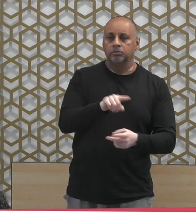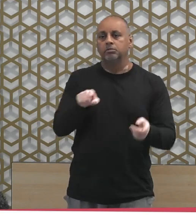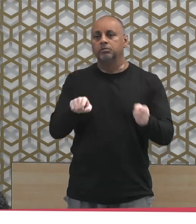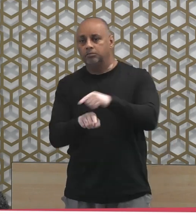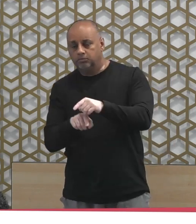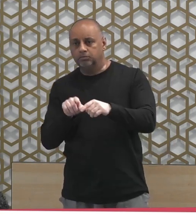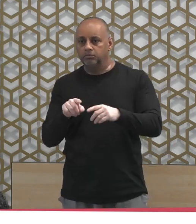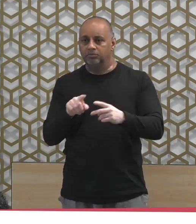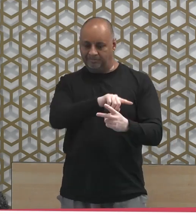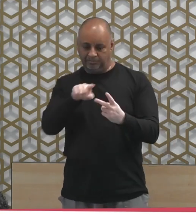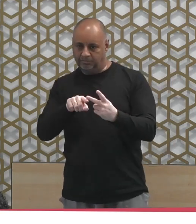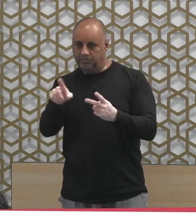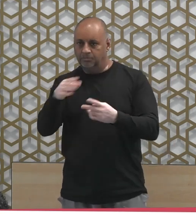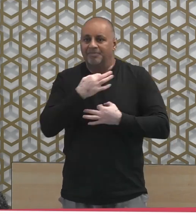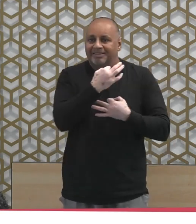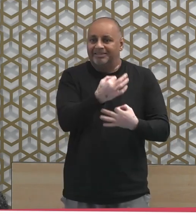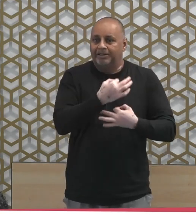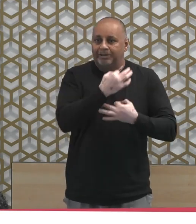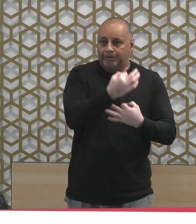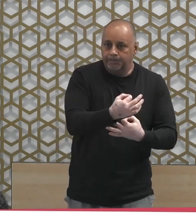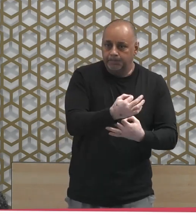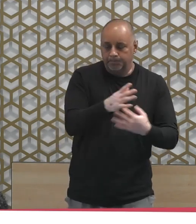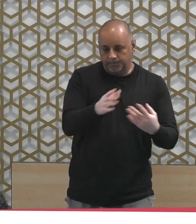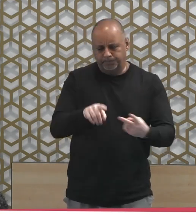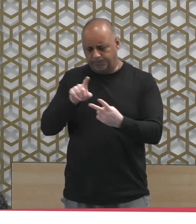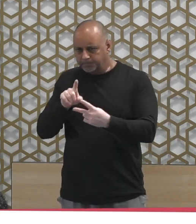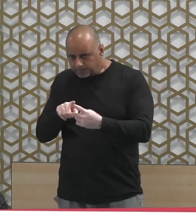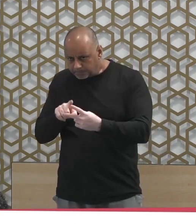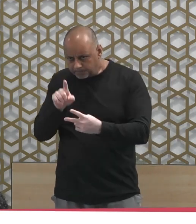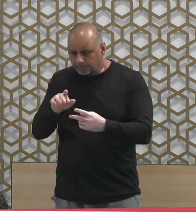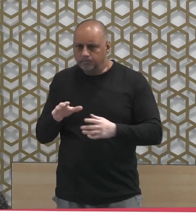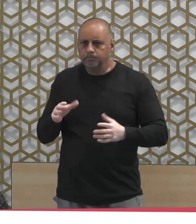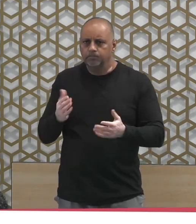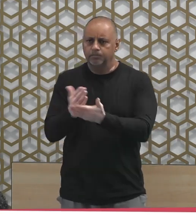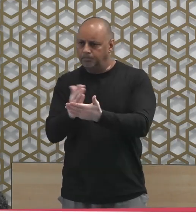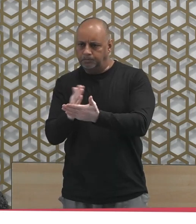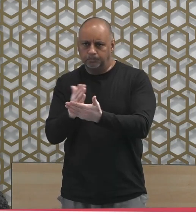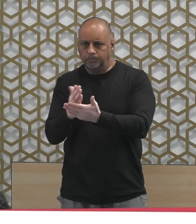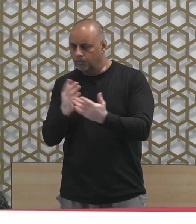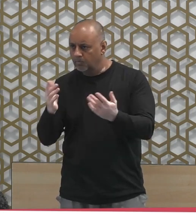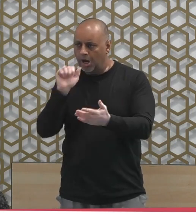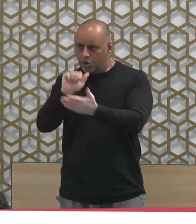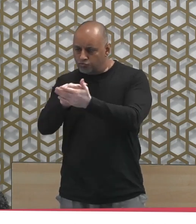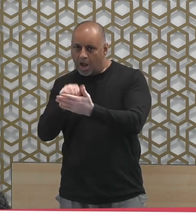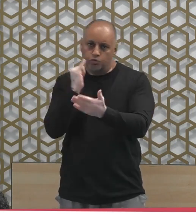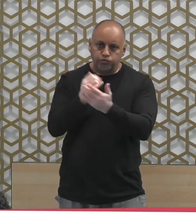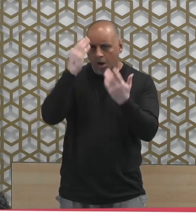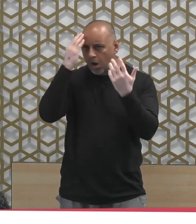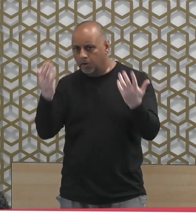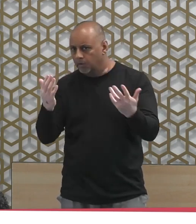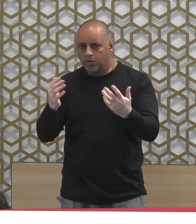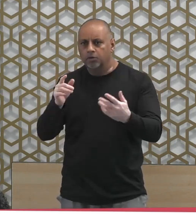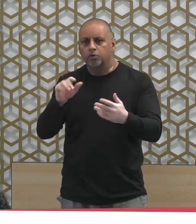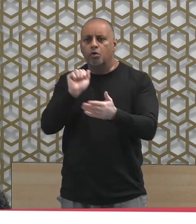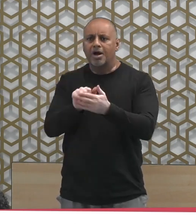matters. These shabuhat that come to you that appear to be a particular way, but are not. What is the makhraj from